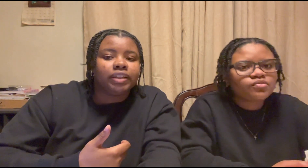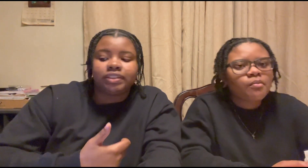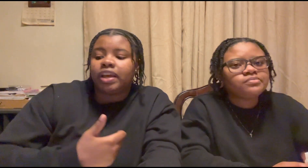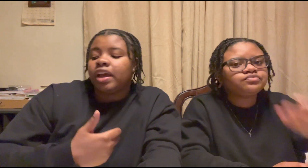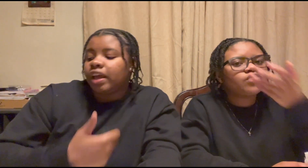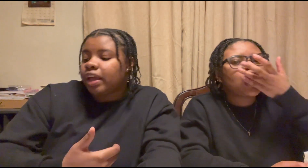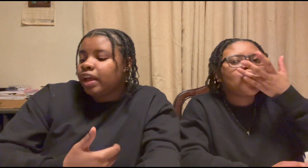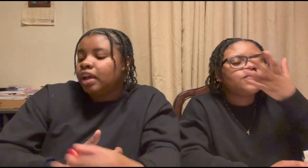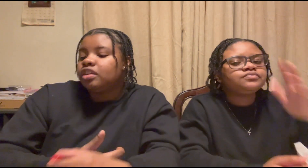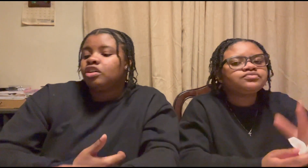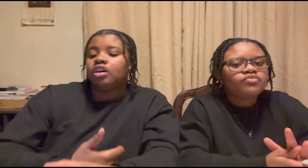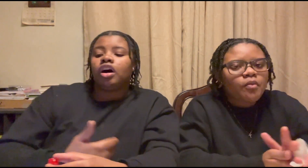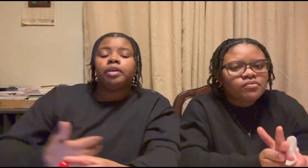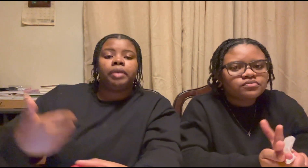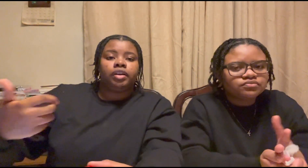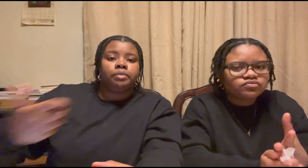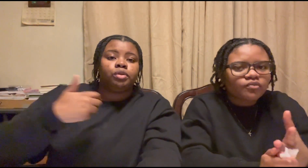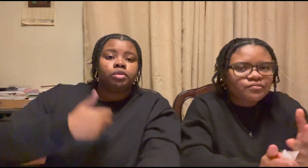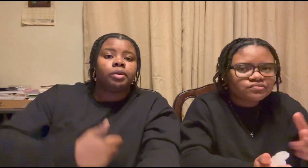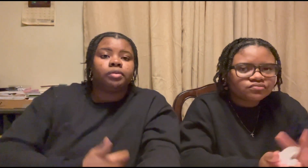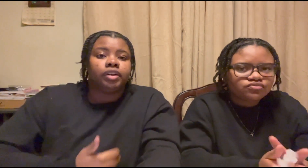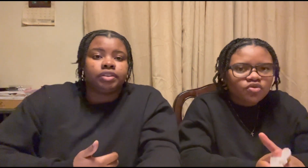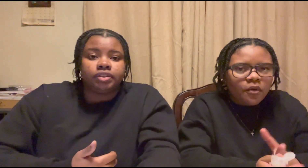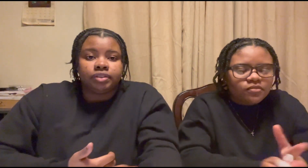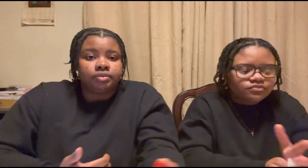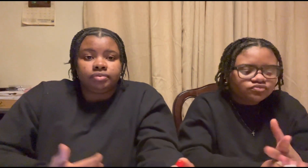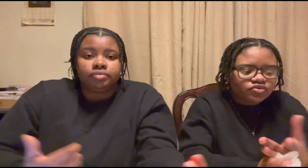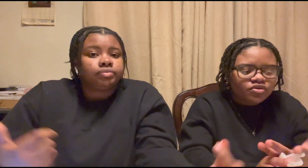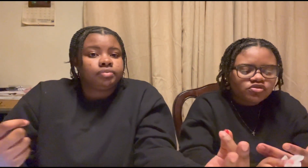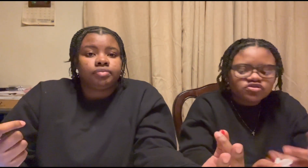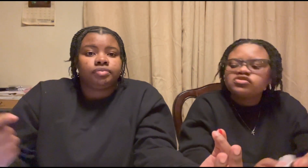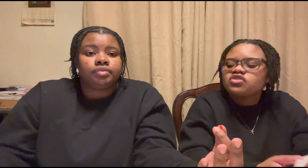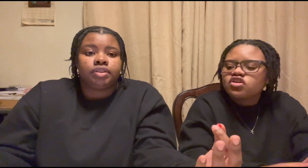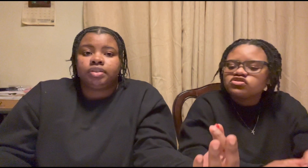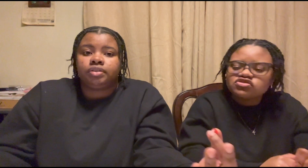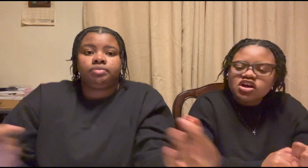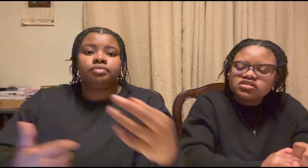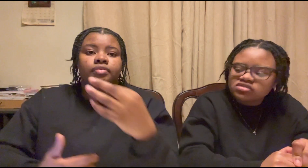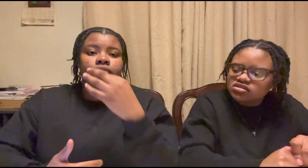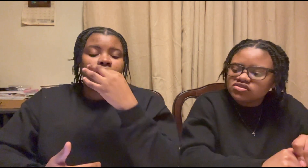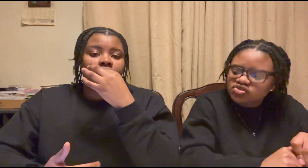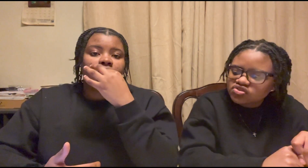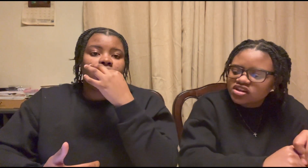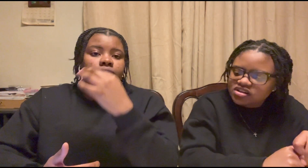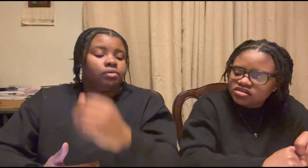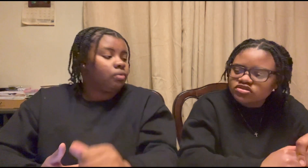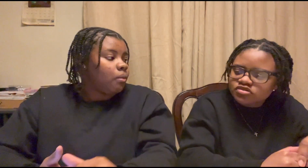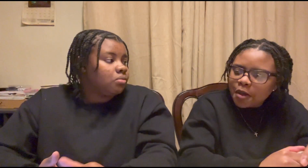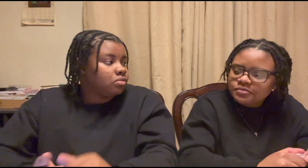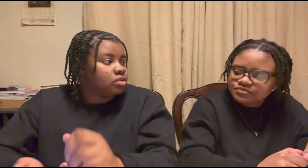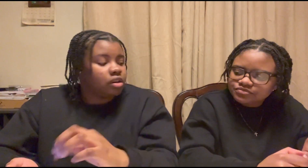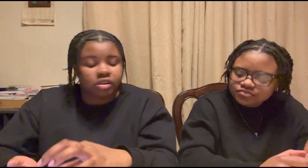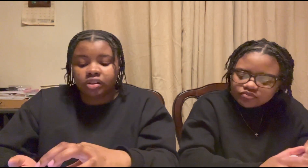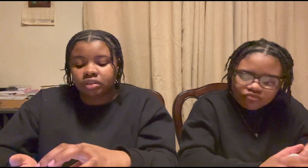and on my computer memorized it's just addicted to technology yeah i know